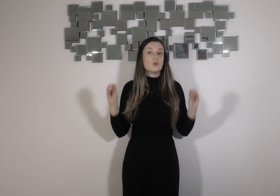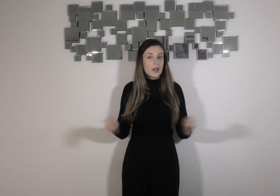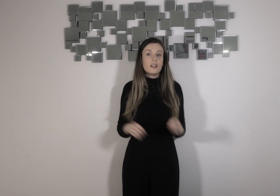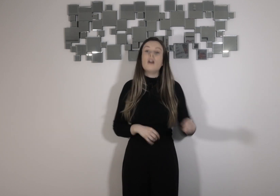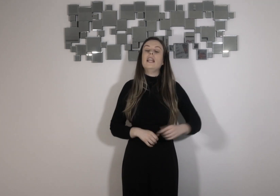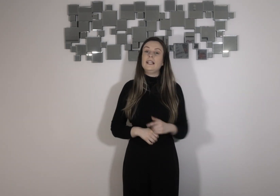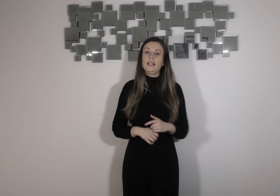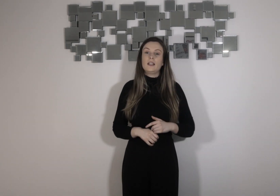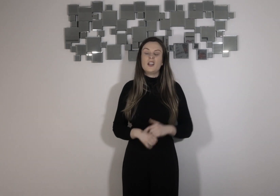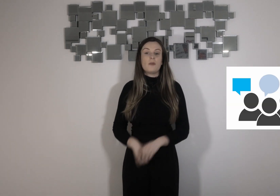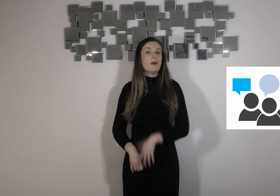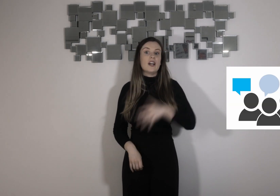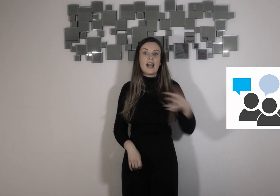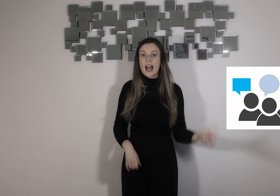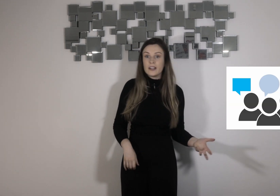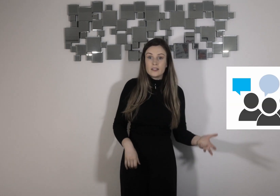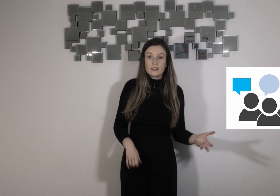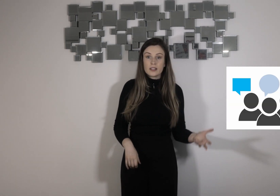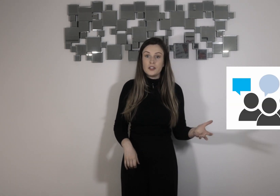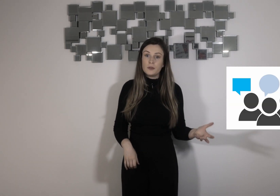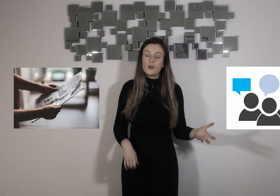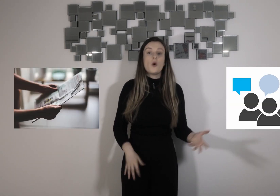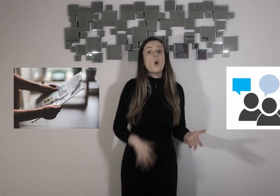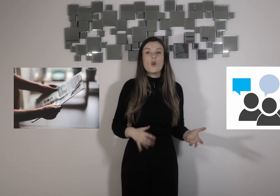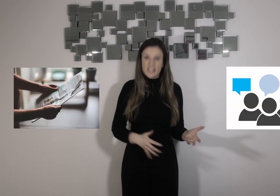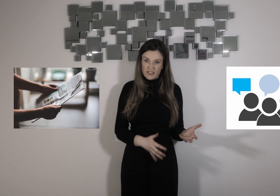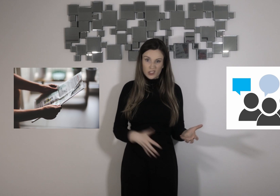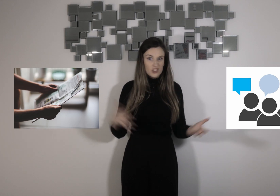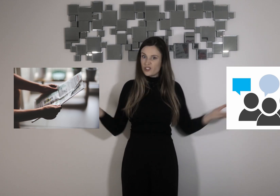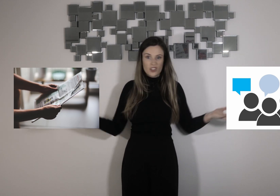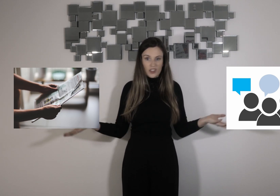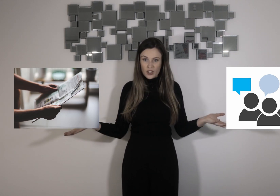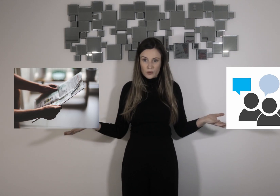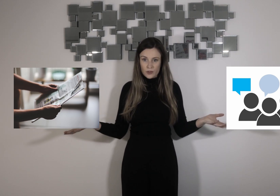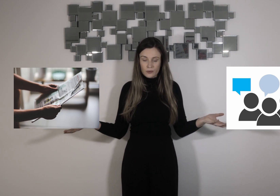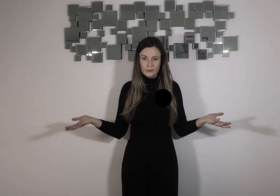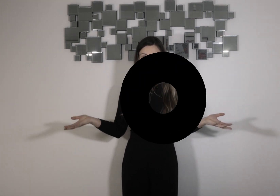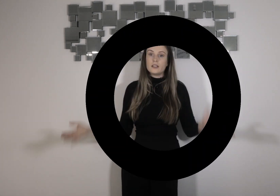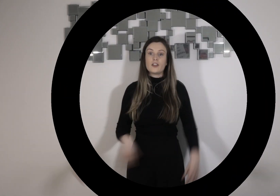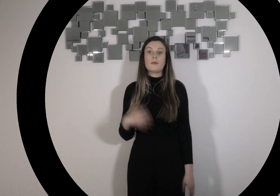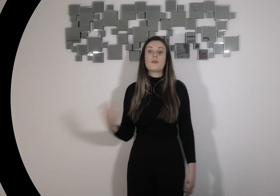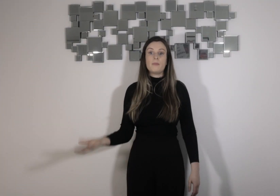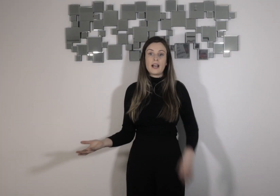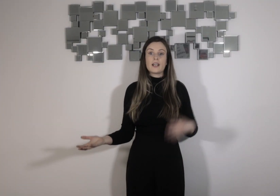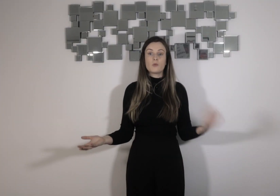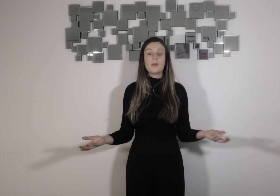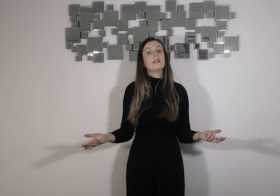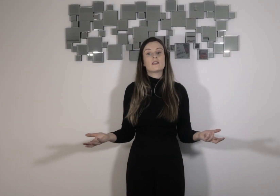quite a lot lately by adults that you know or even just on the news. There are both black and white police